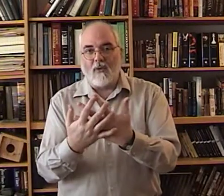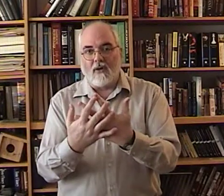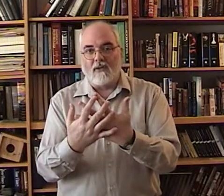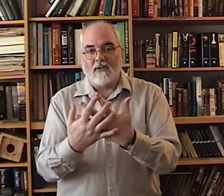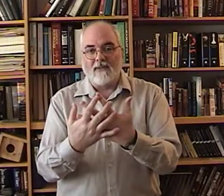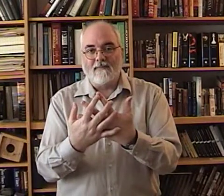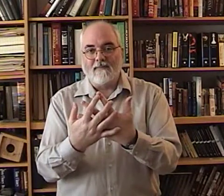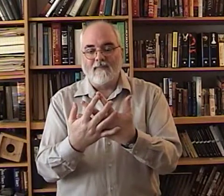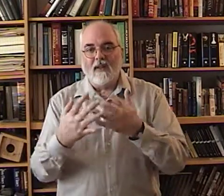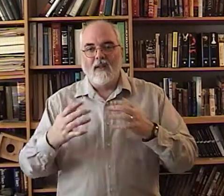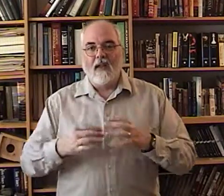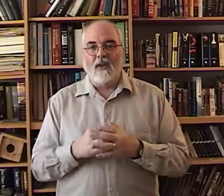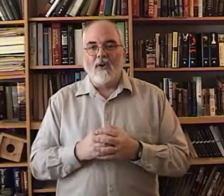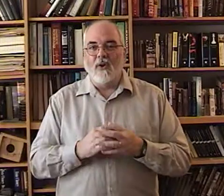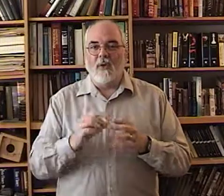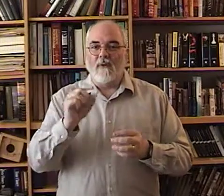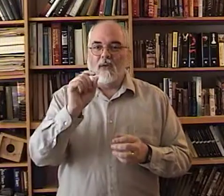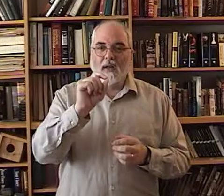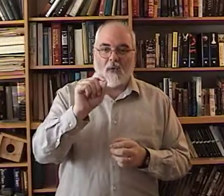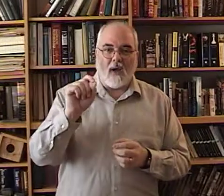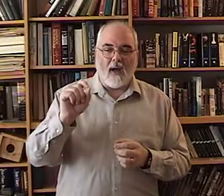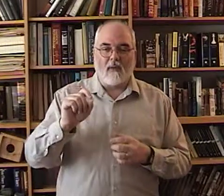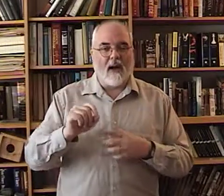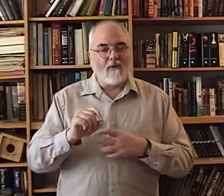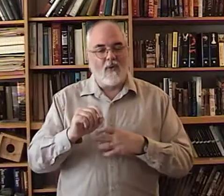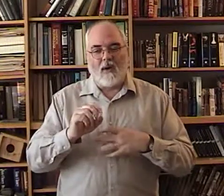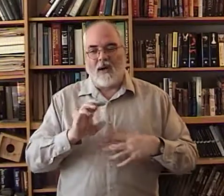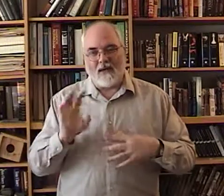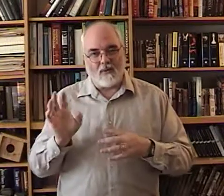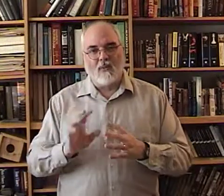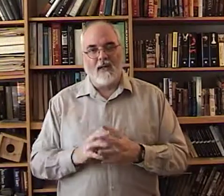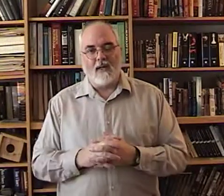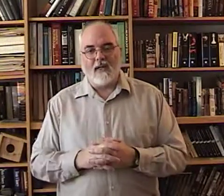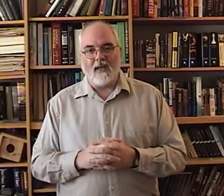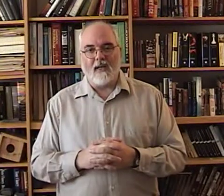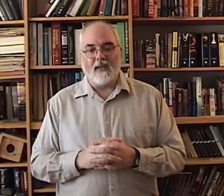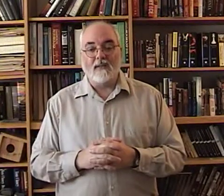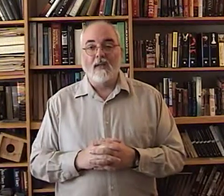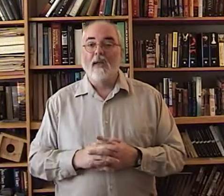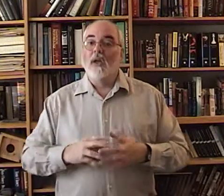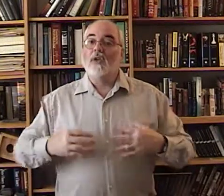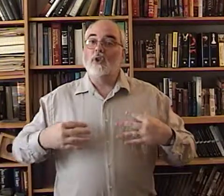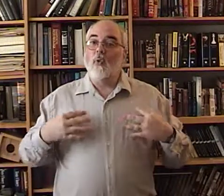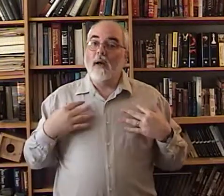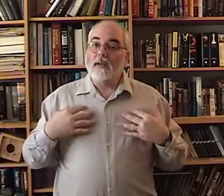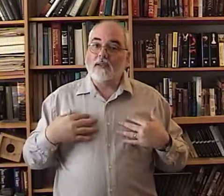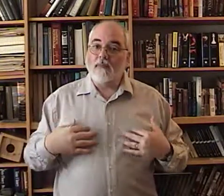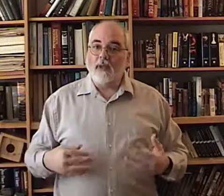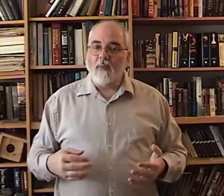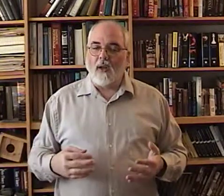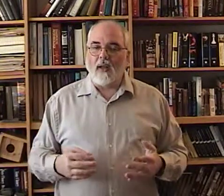words you can do that for a little while but after a while it gets really tedious so wear something plain